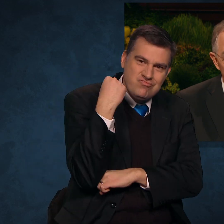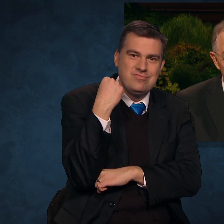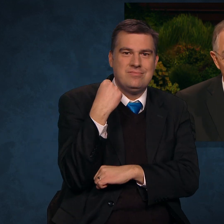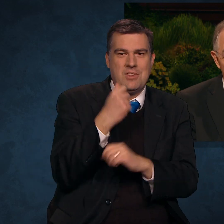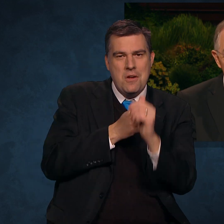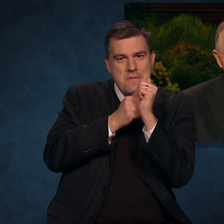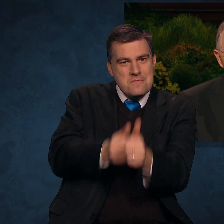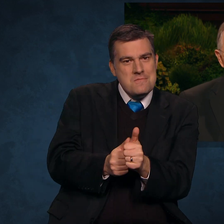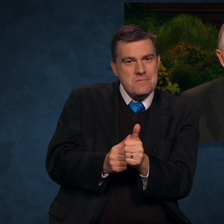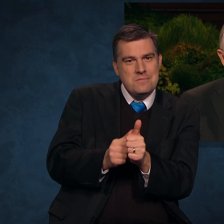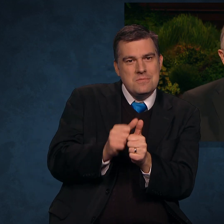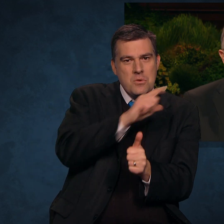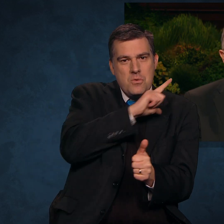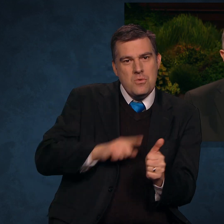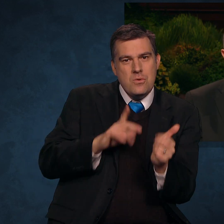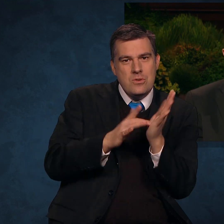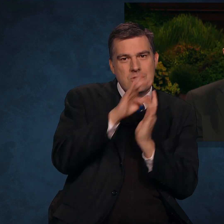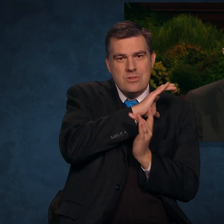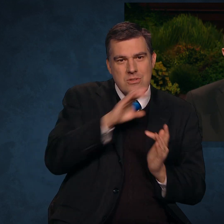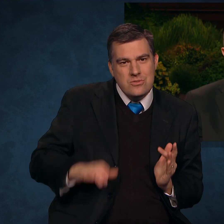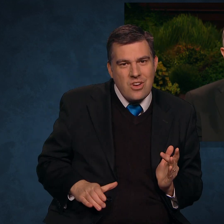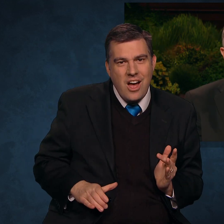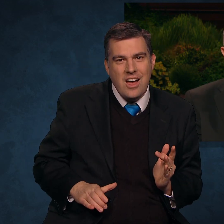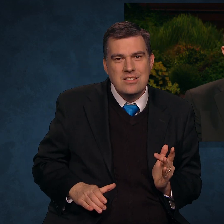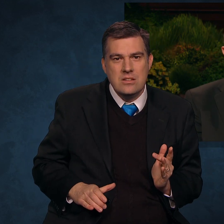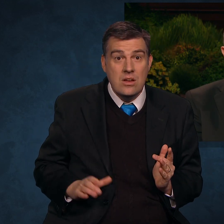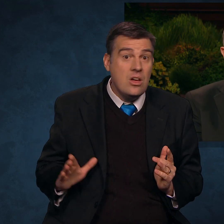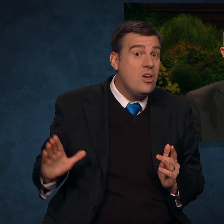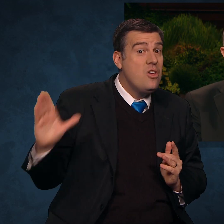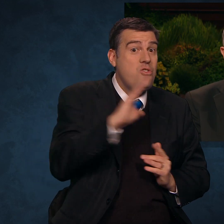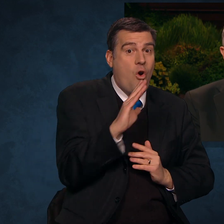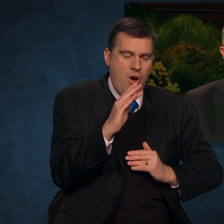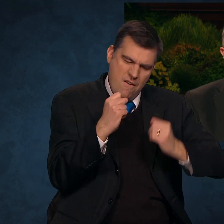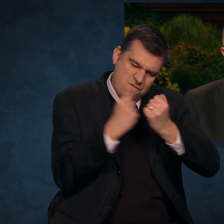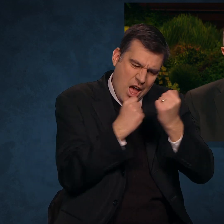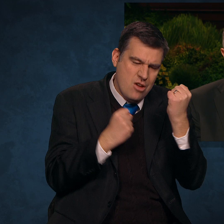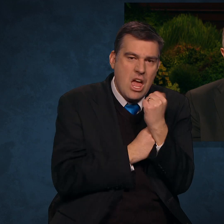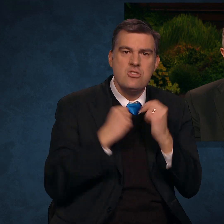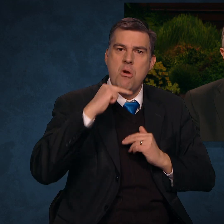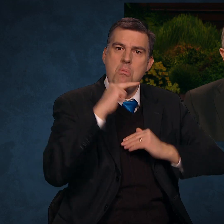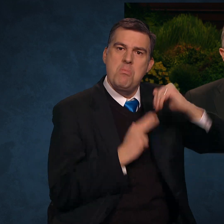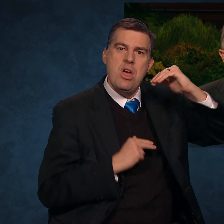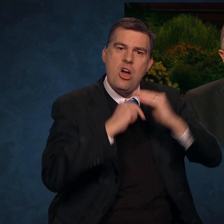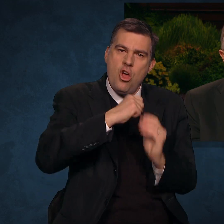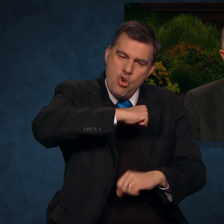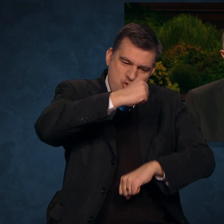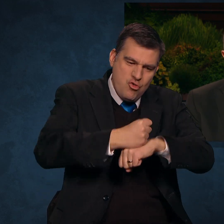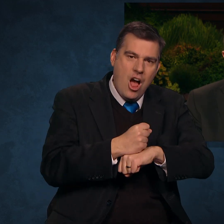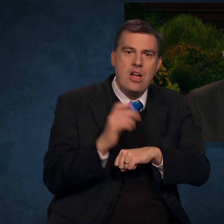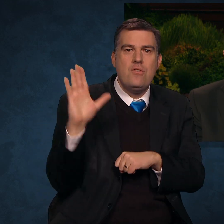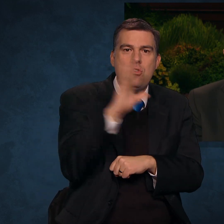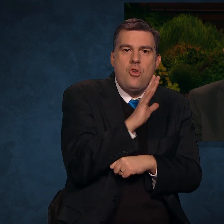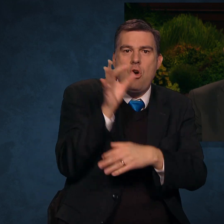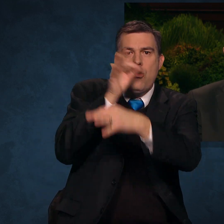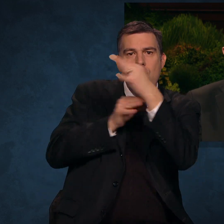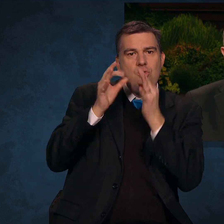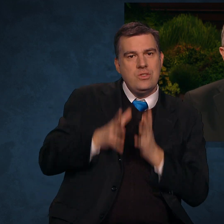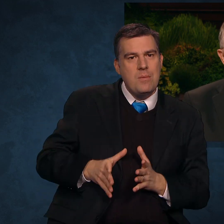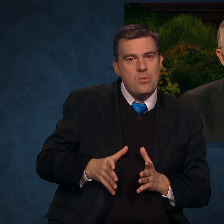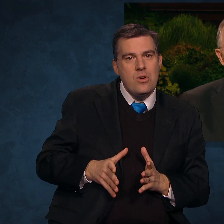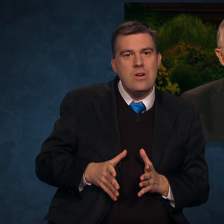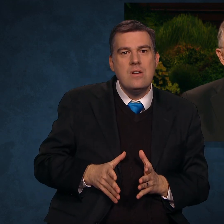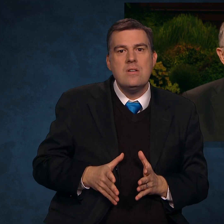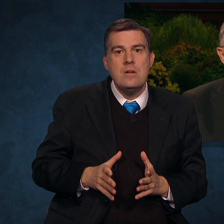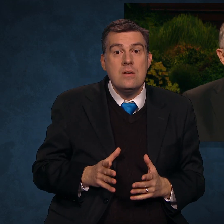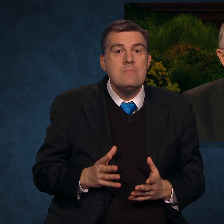the Lord Jesus Christ. Build more firmly your foundation upon the rock of our Redeemer. Treasure more